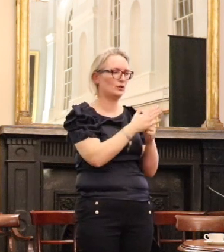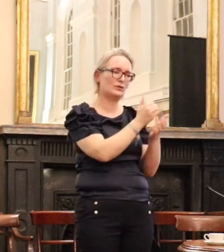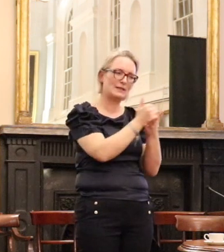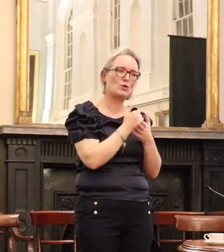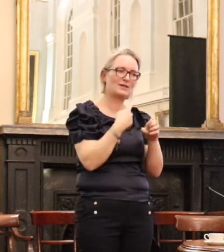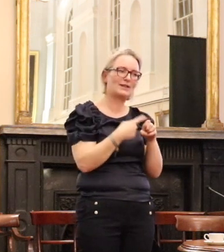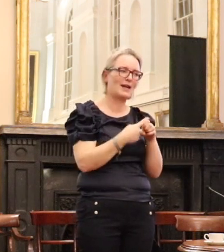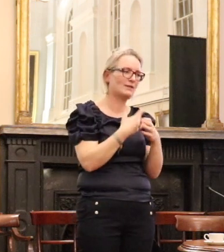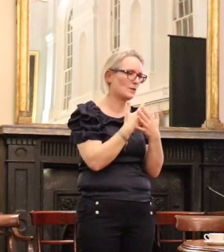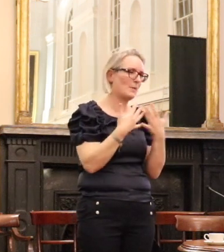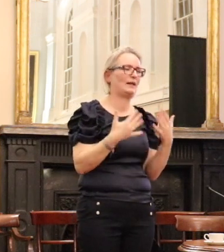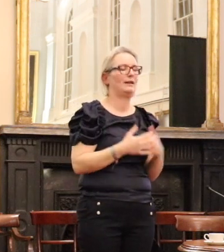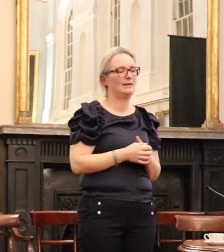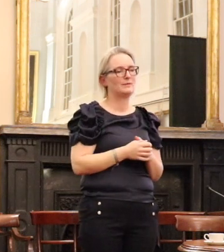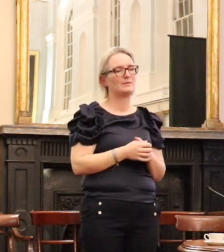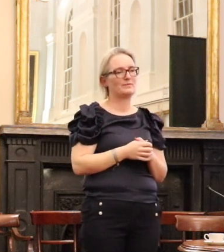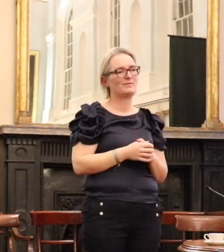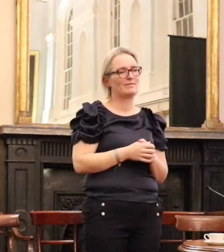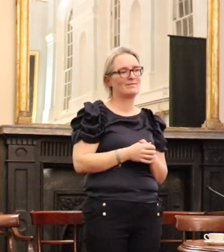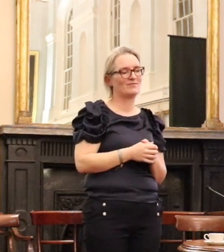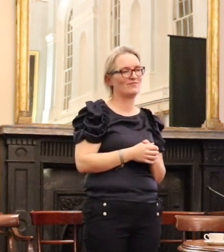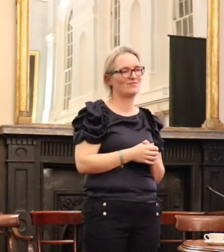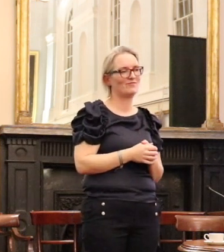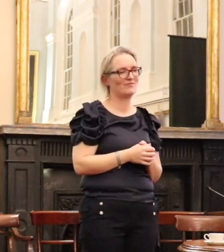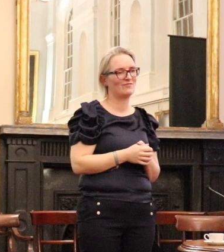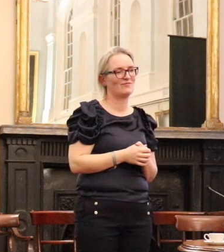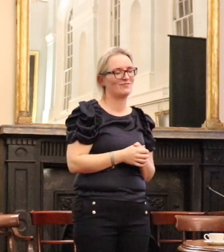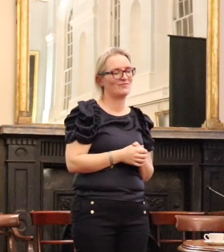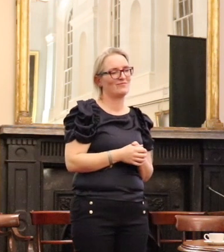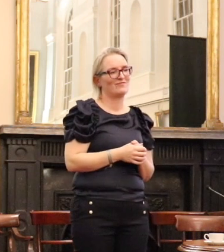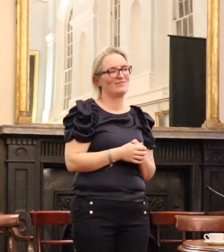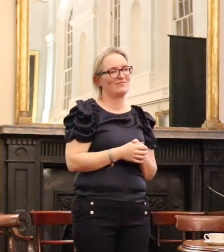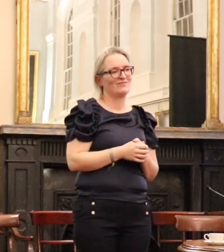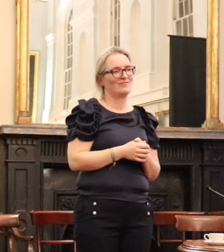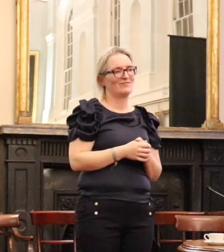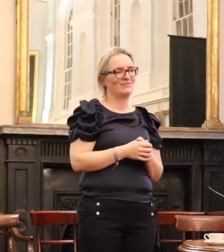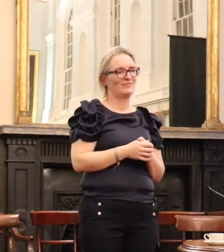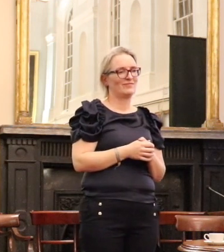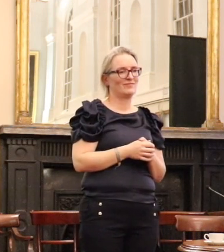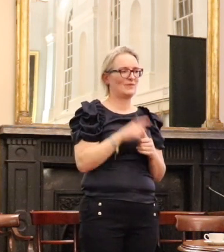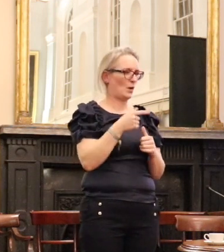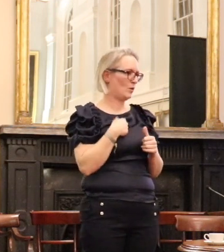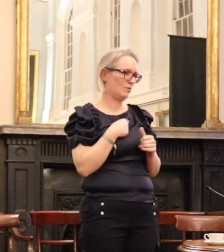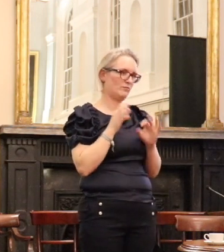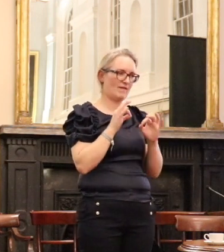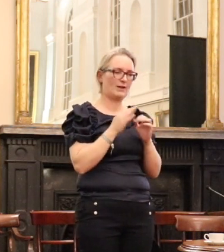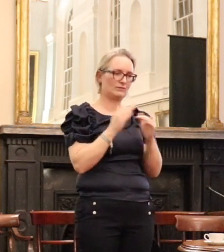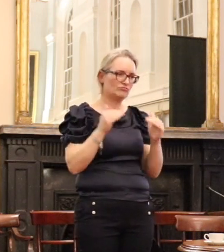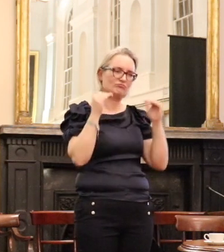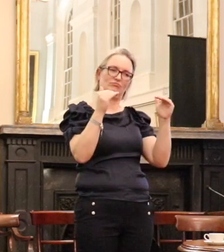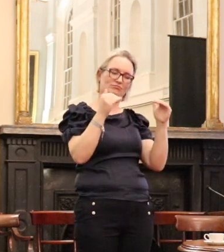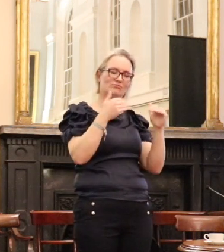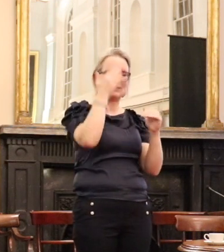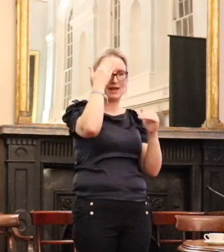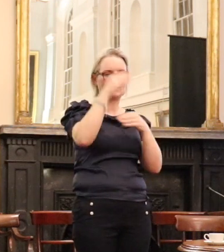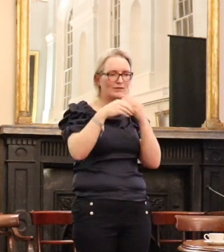support of so many here that it is a commodious and appropriate to for for an